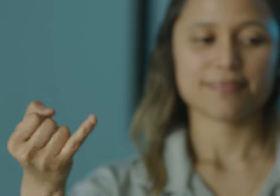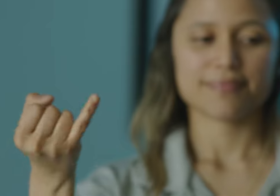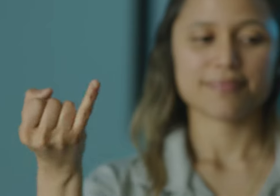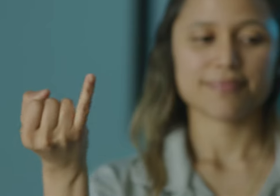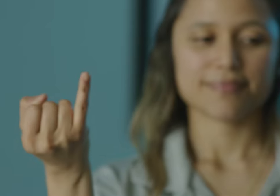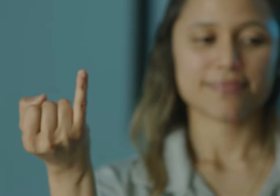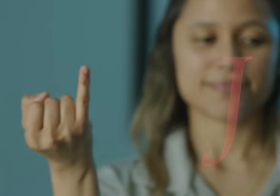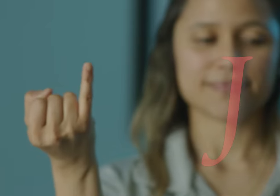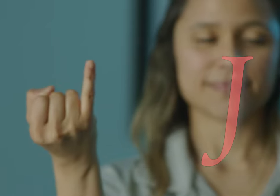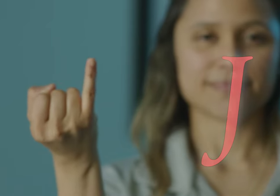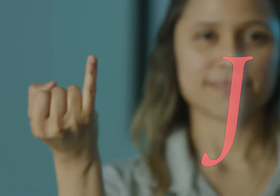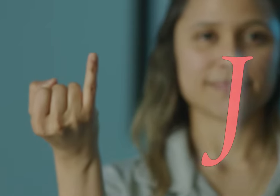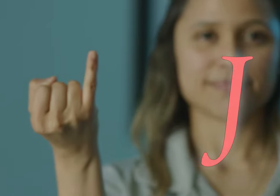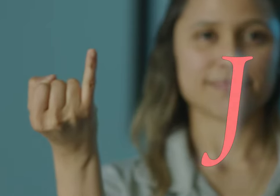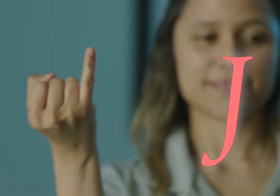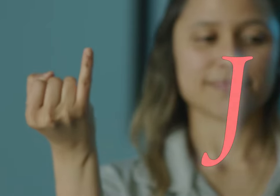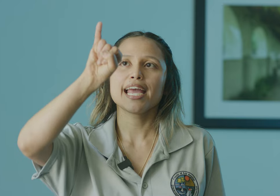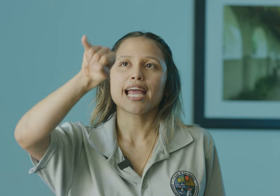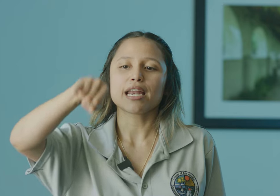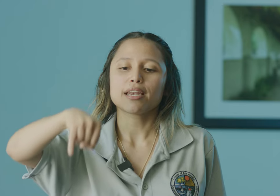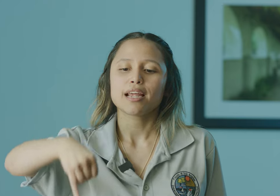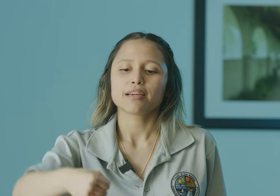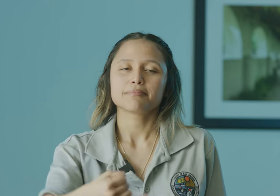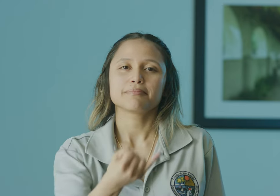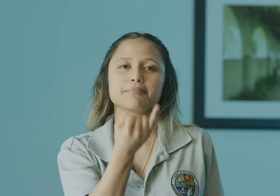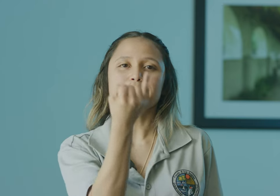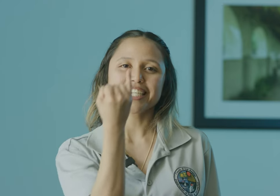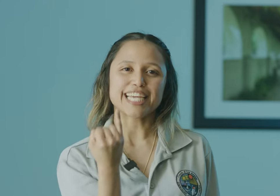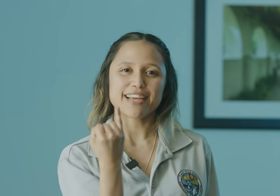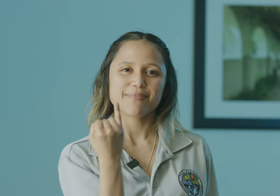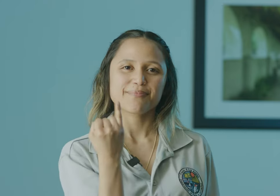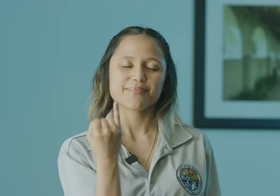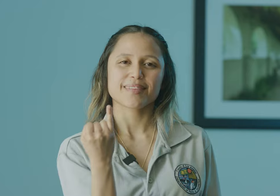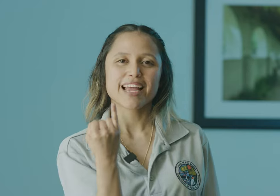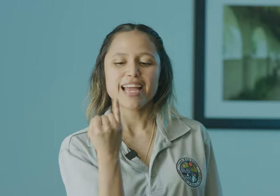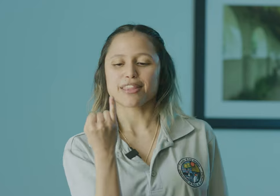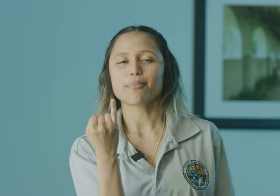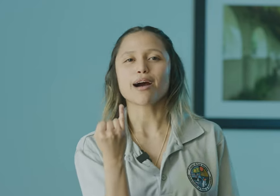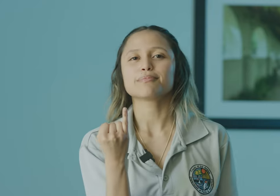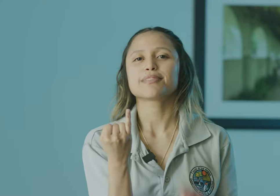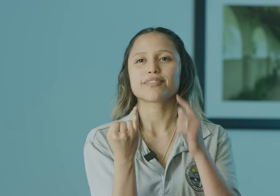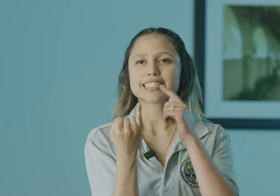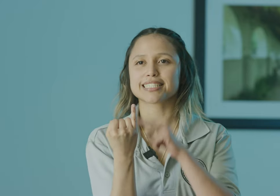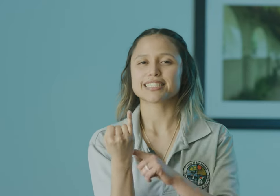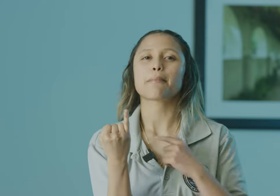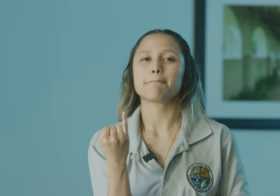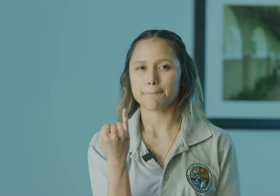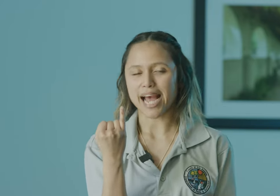J. We're going to use I and make a J. And the palm faces back